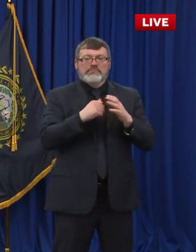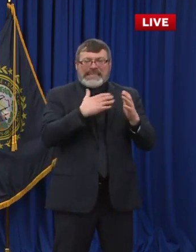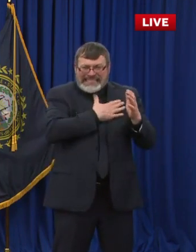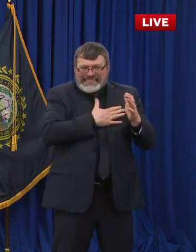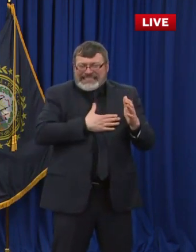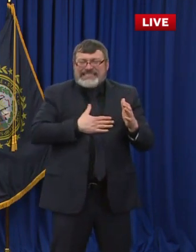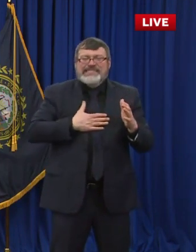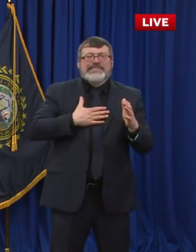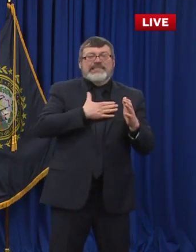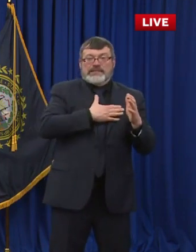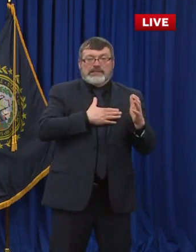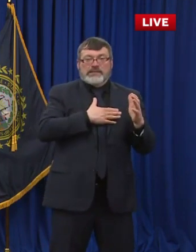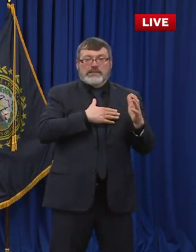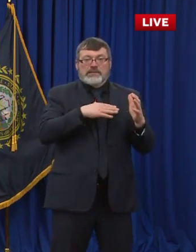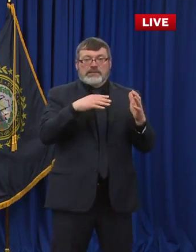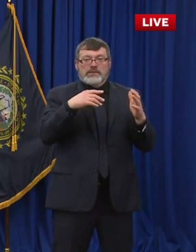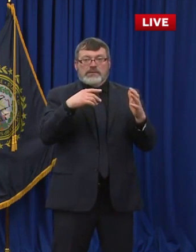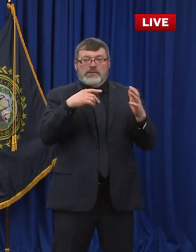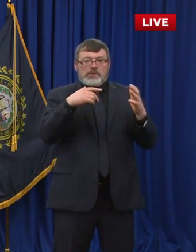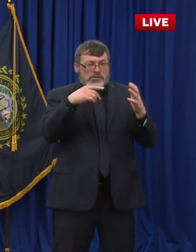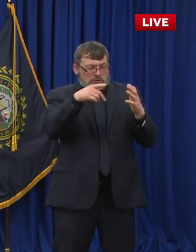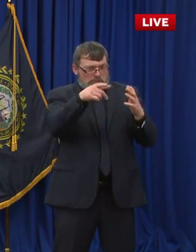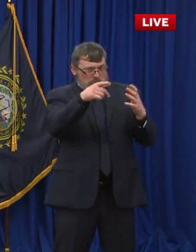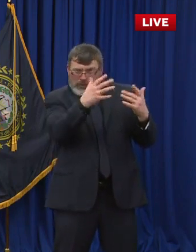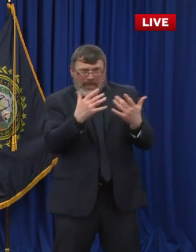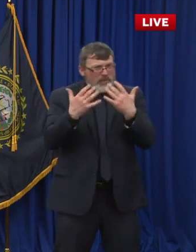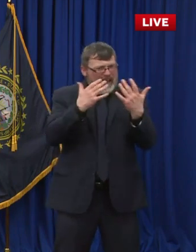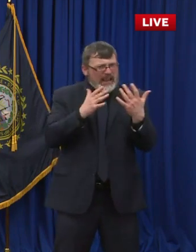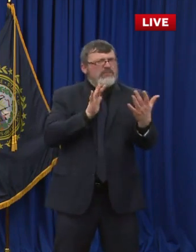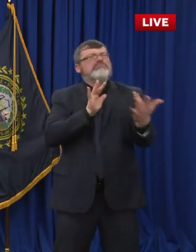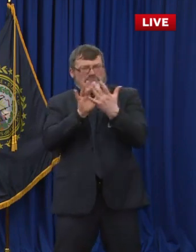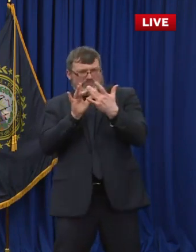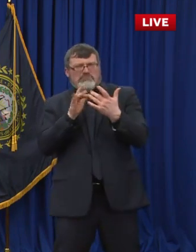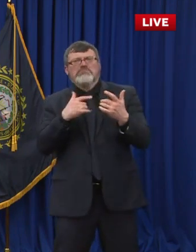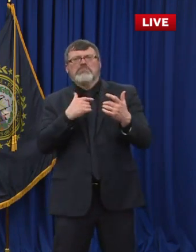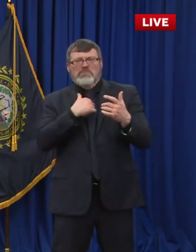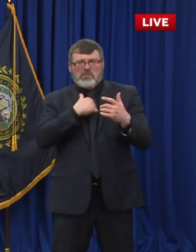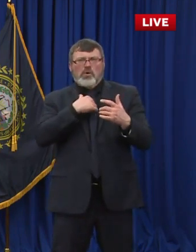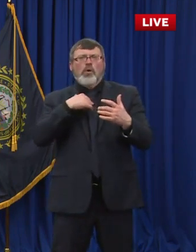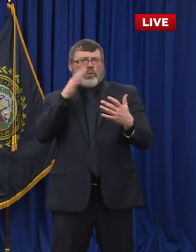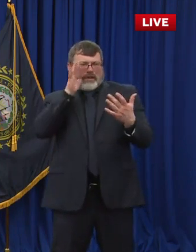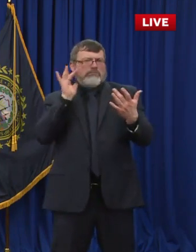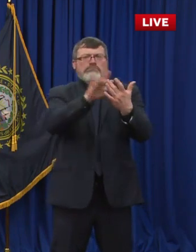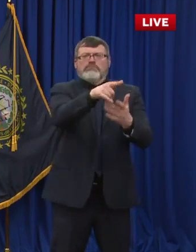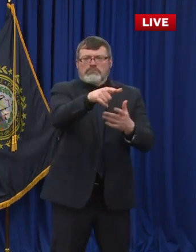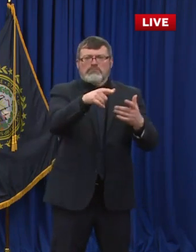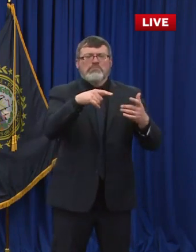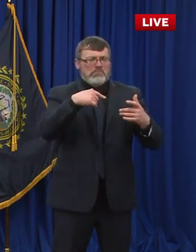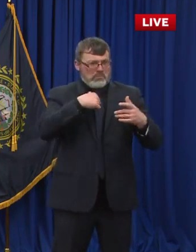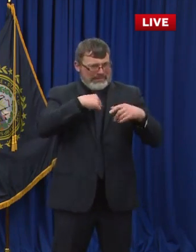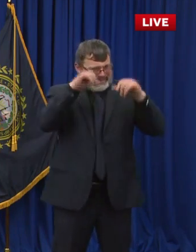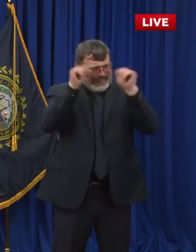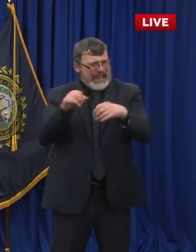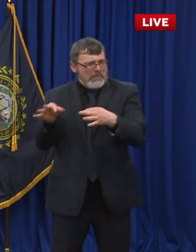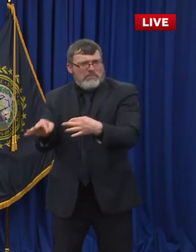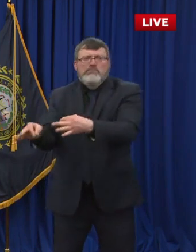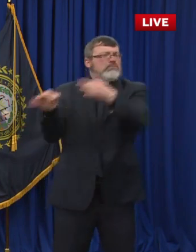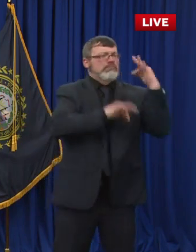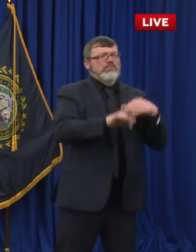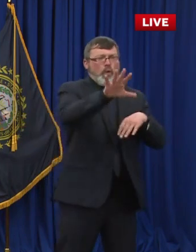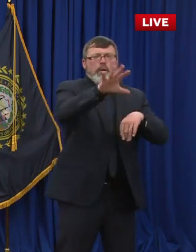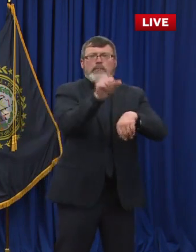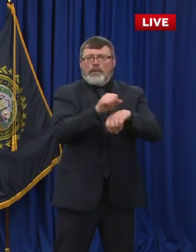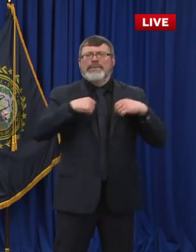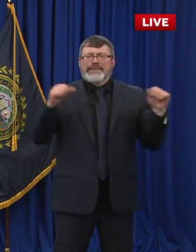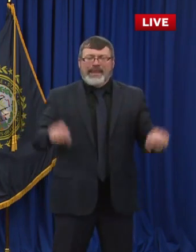if you're scheduled out in April. We're probably calling to get you moved up either within our system or the new Walgreens partnership. Huge opportunity as more vaccine comes